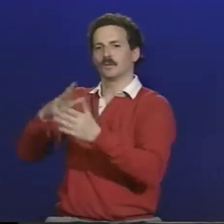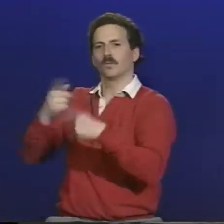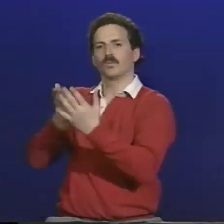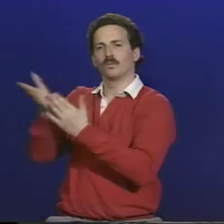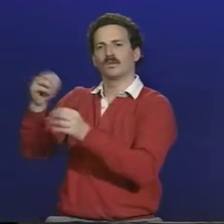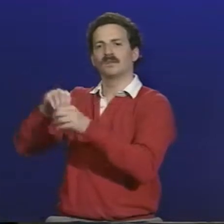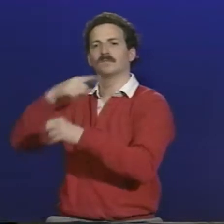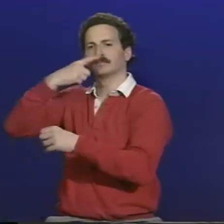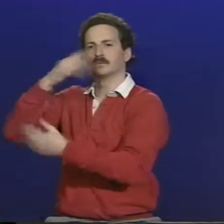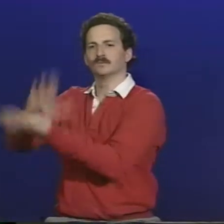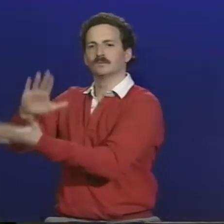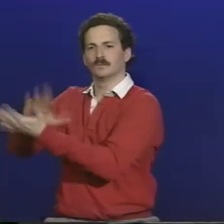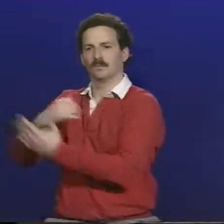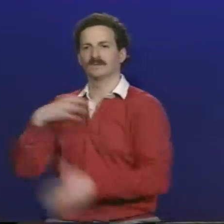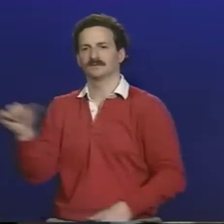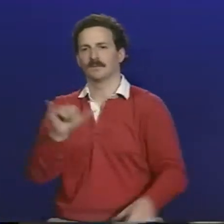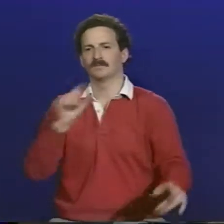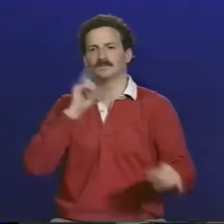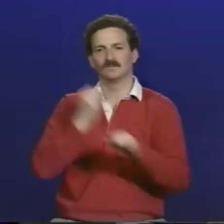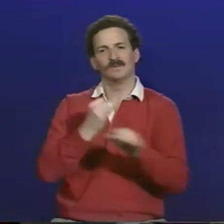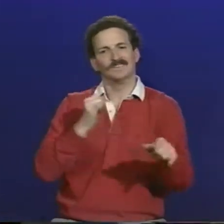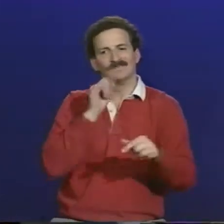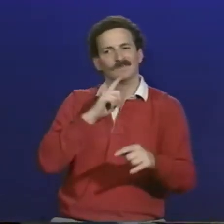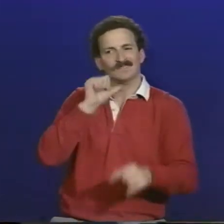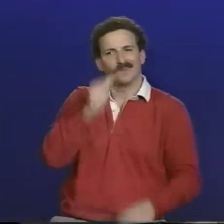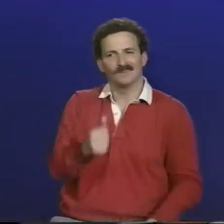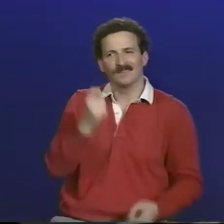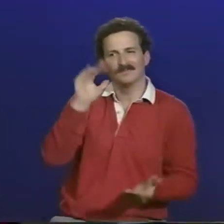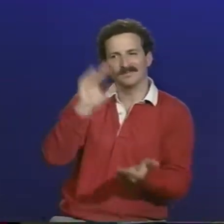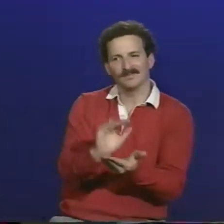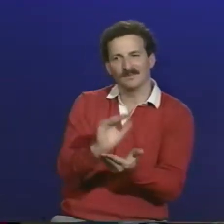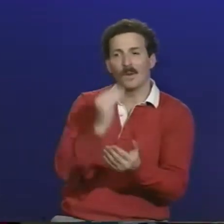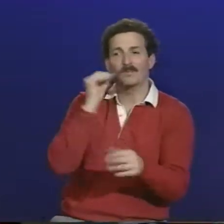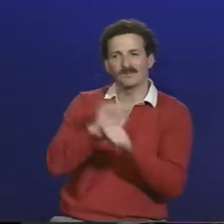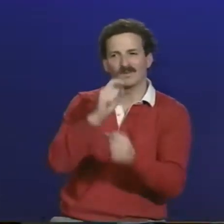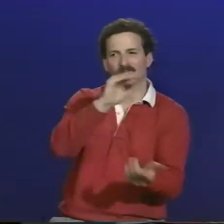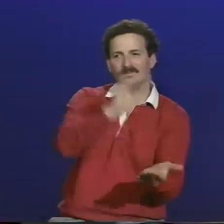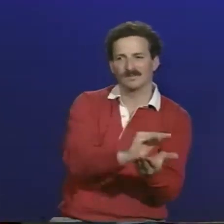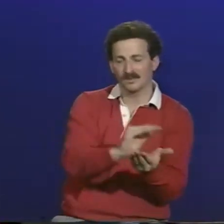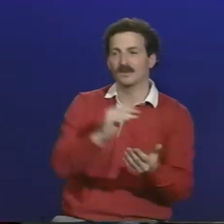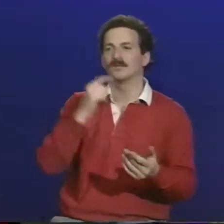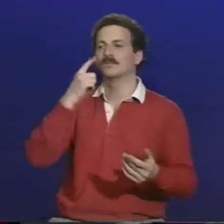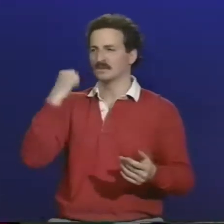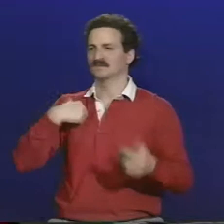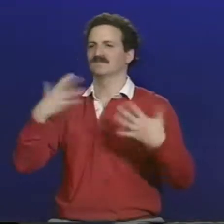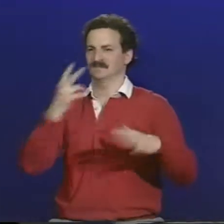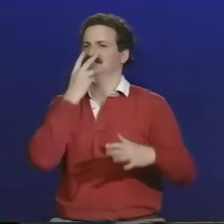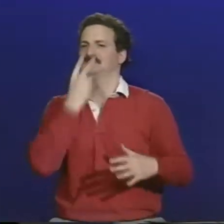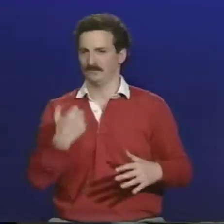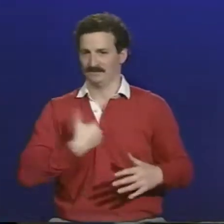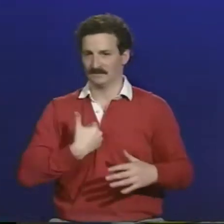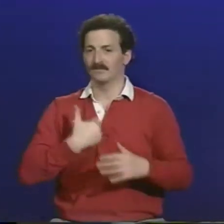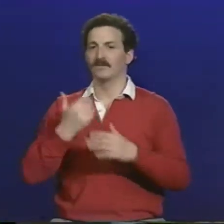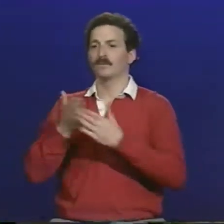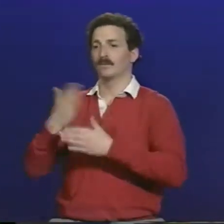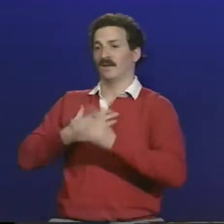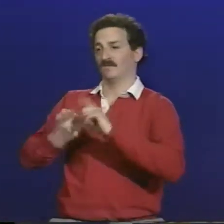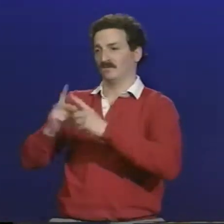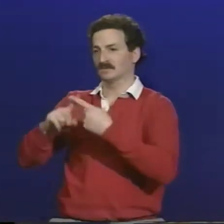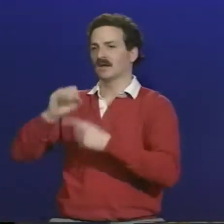You know, because there's a lot of hearing kids when they go to public schools, do that kind of work. I don't see that happening in schools for the deaf. And I